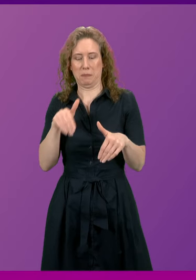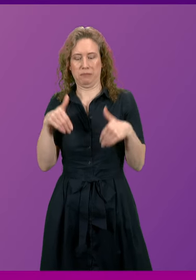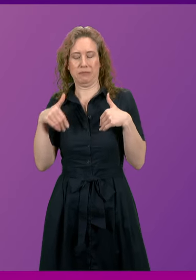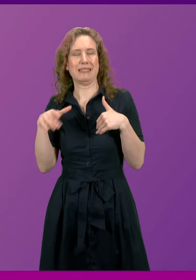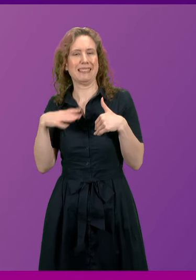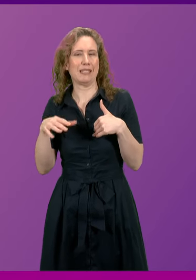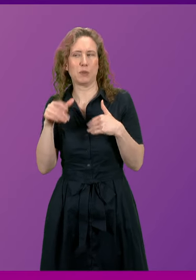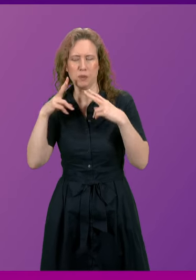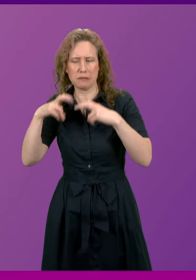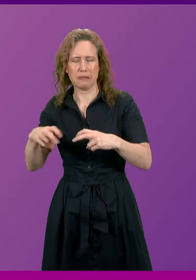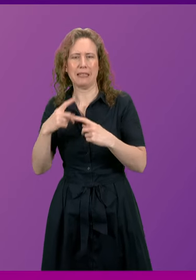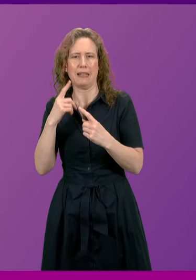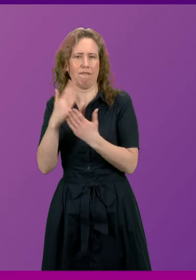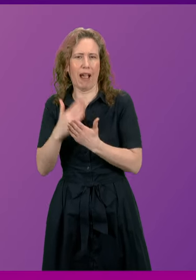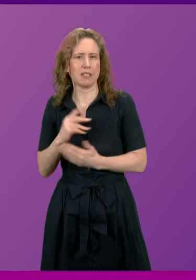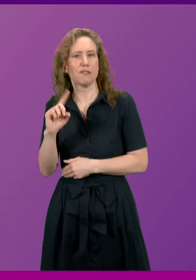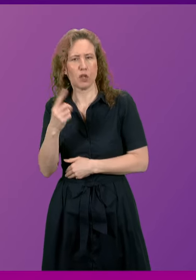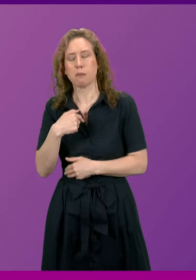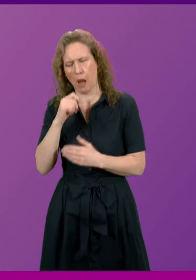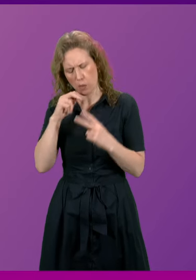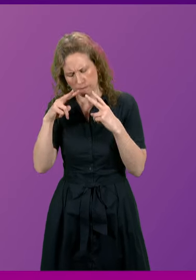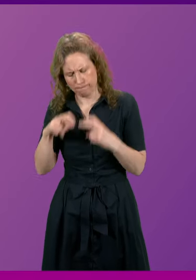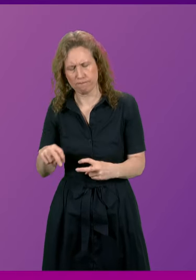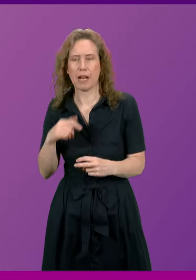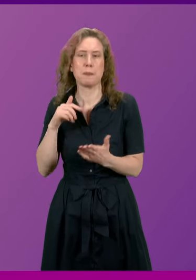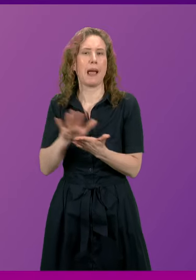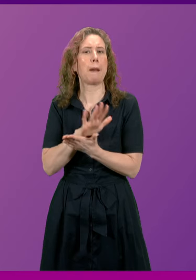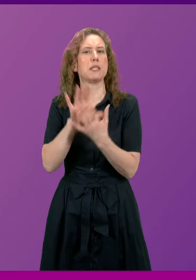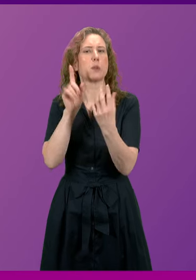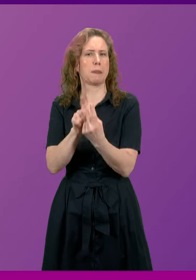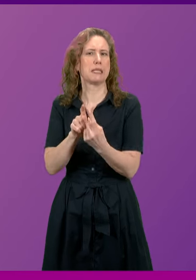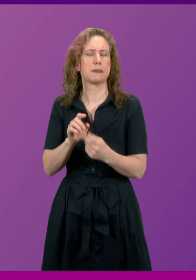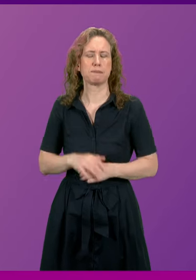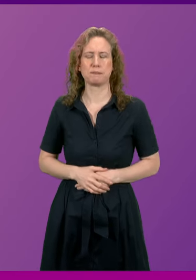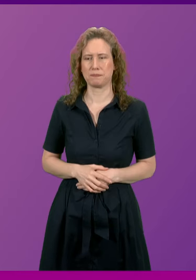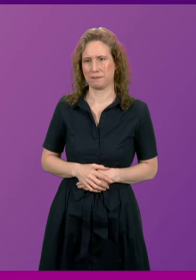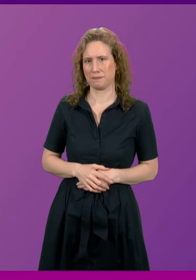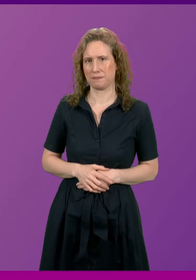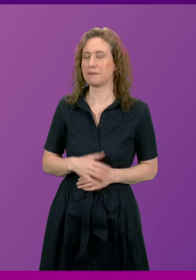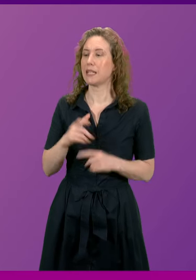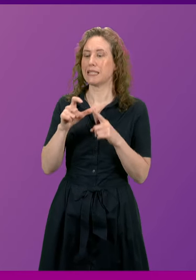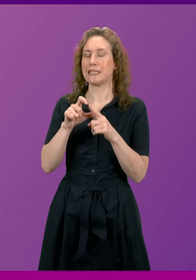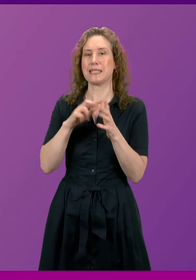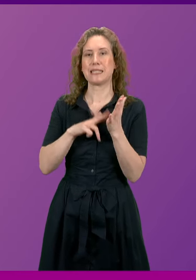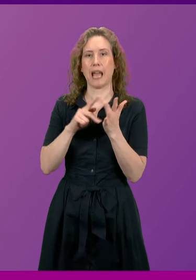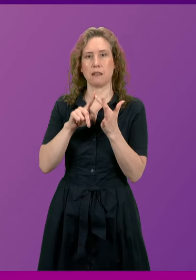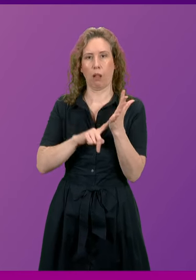delving into the detail. but I'll look closely and be very happy to meet on that question. Daniel Johnson.